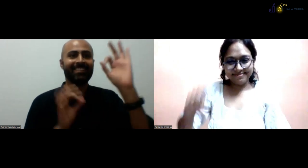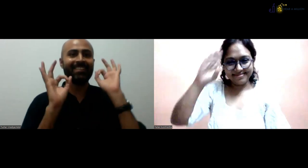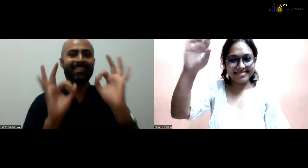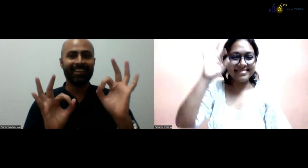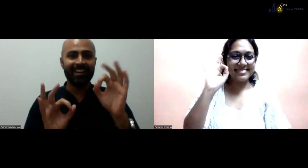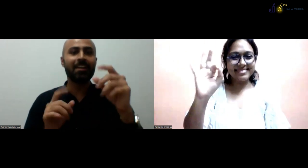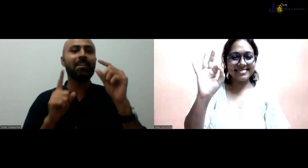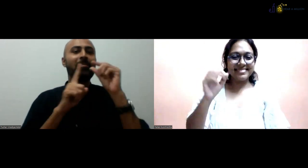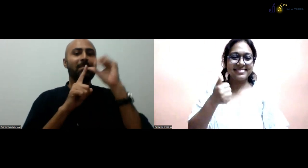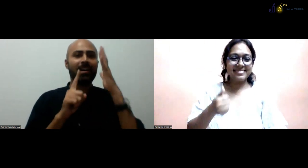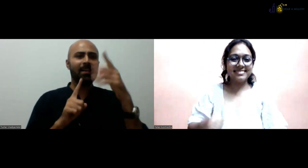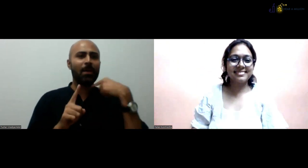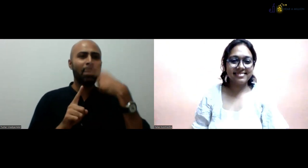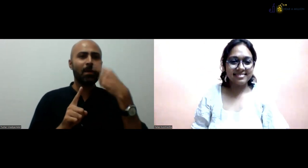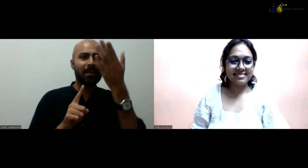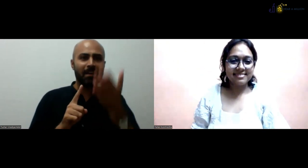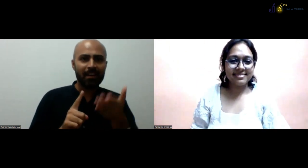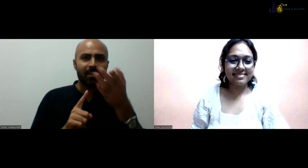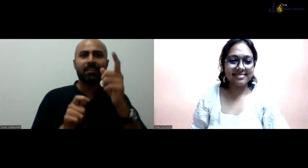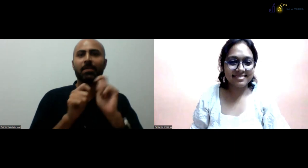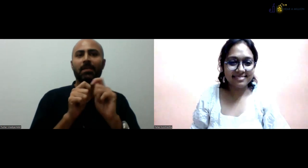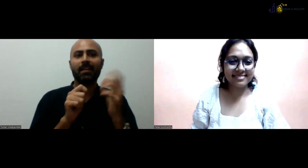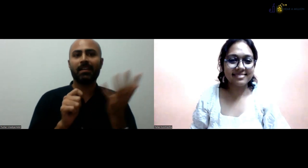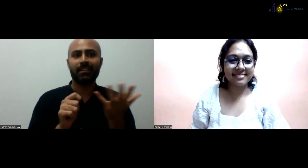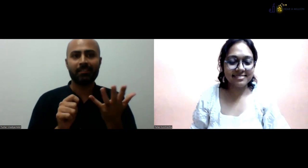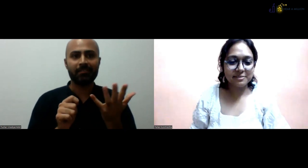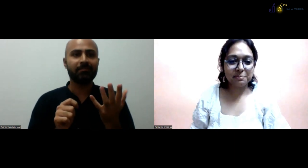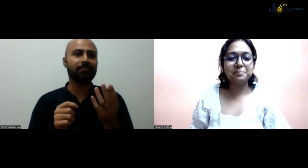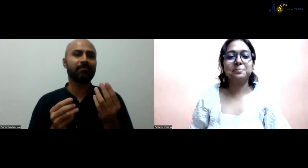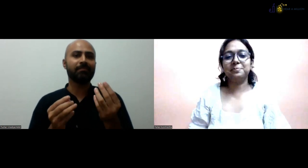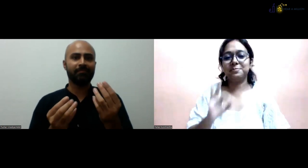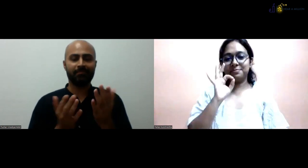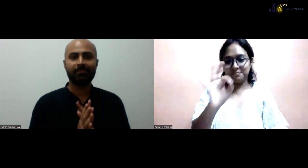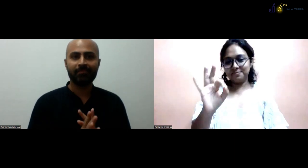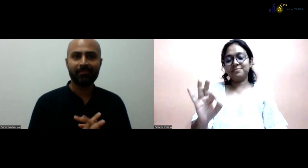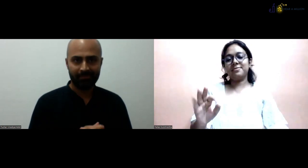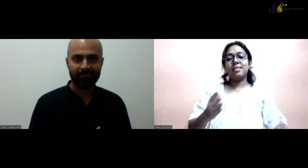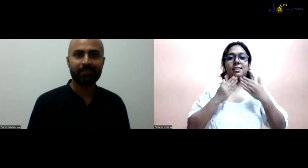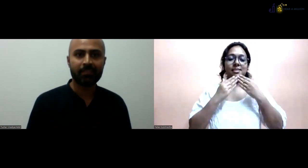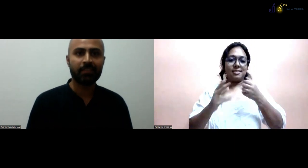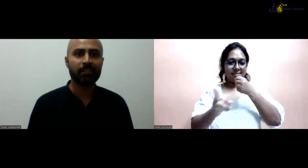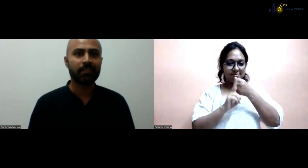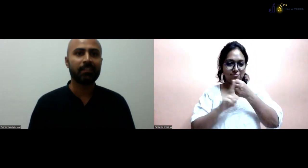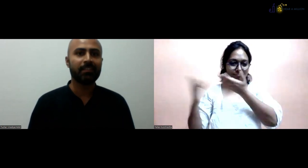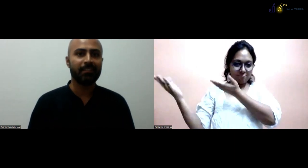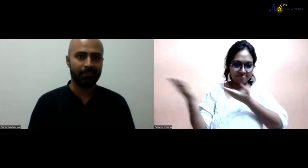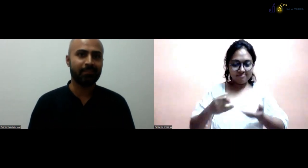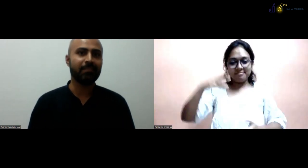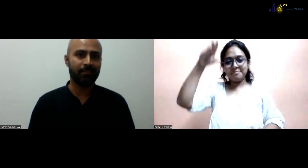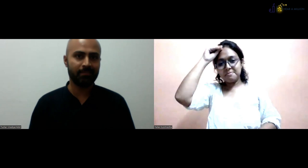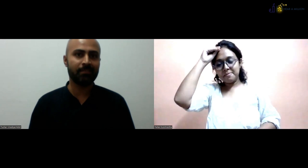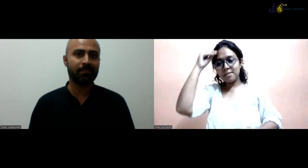Hi, Pallavi. Hello. Hello, Tushar. Pallavi. So, let us know your introduction and what you do.